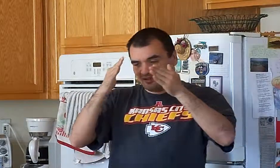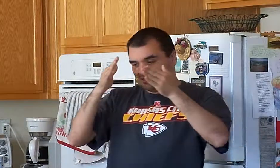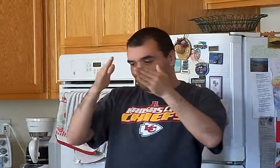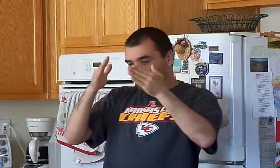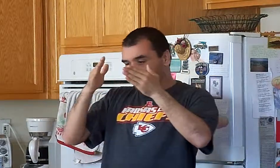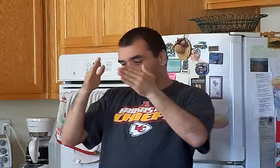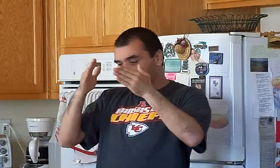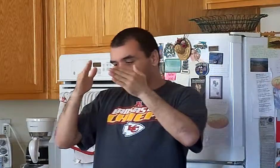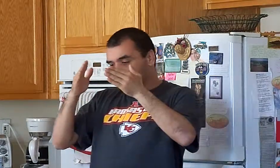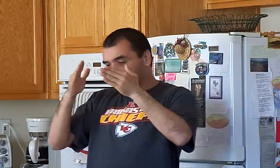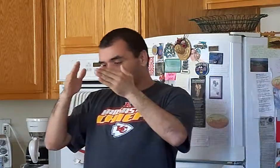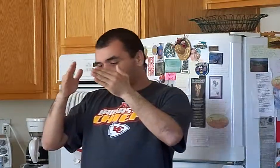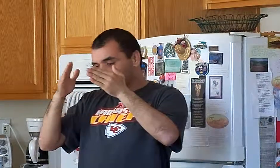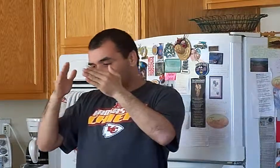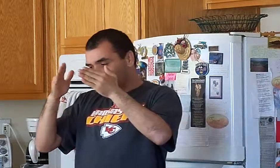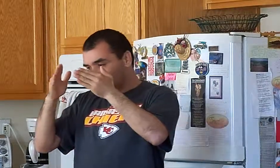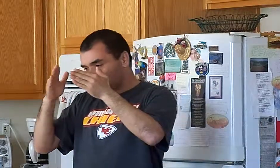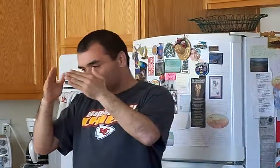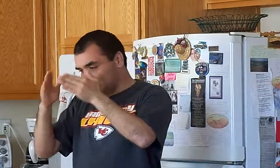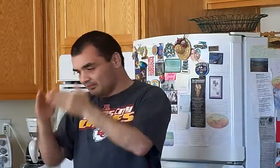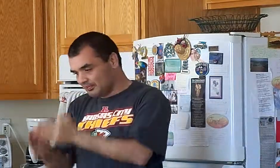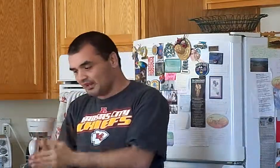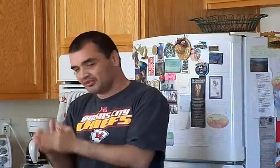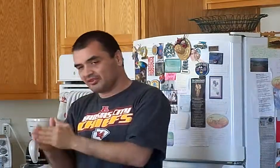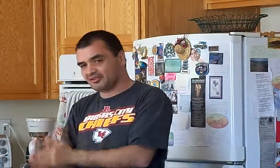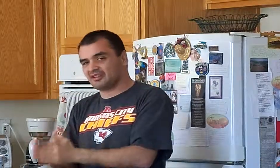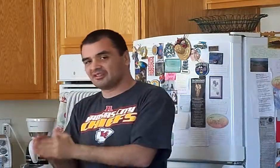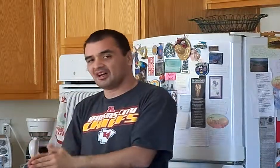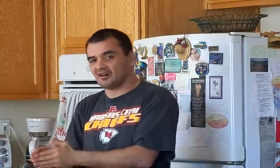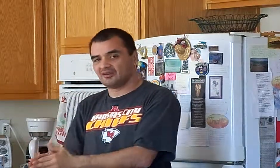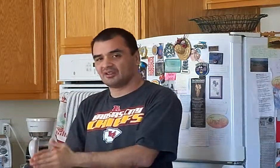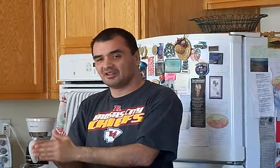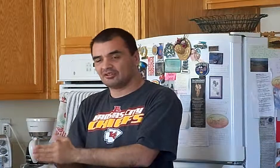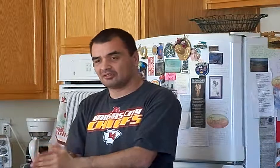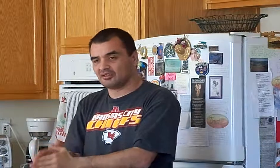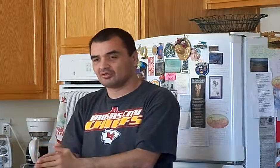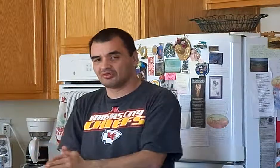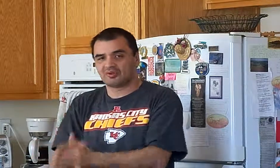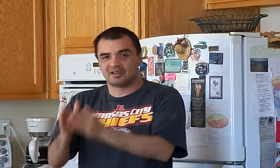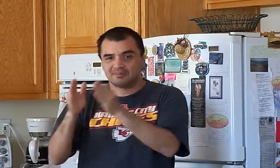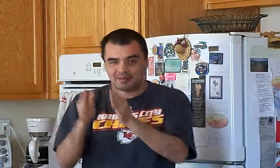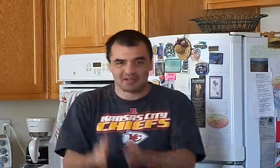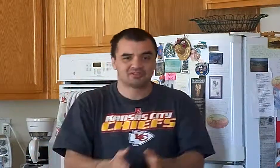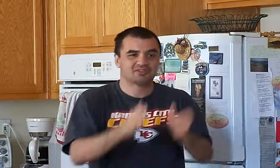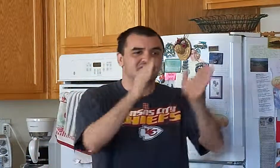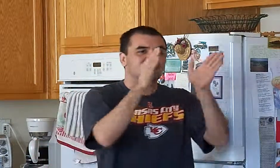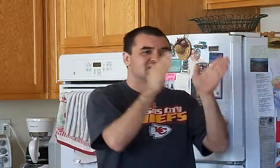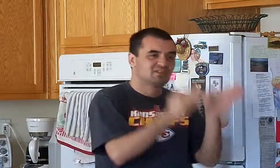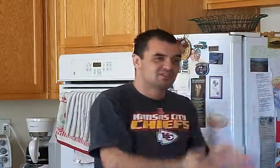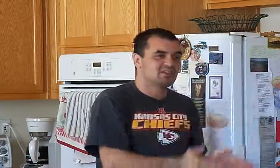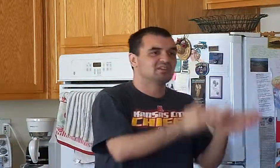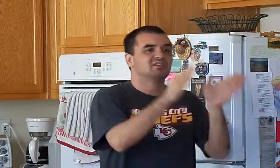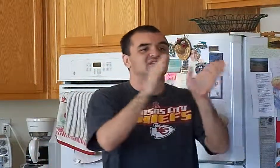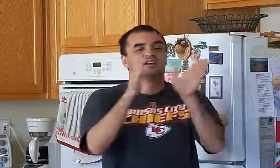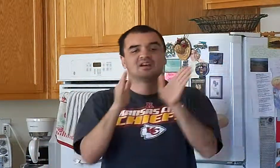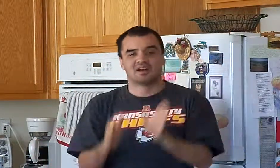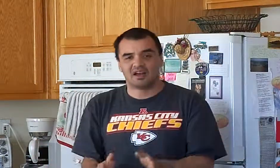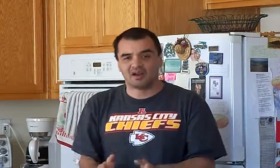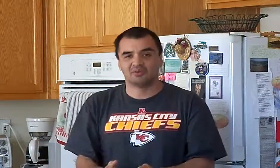that, you know, it balances things out in a strange sort of way. It balances things out